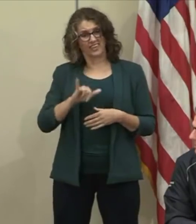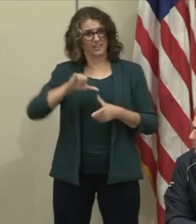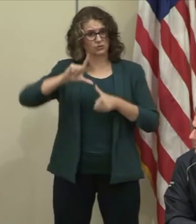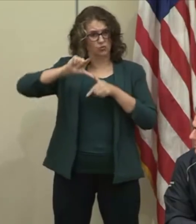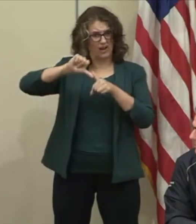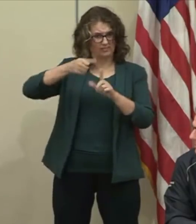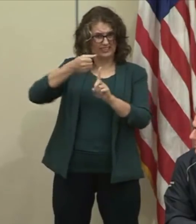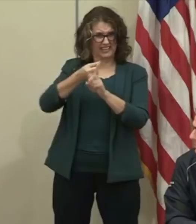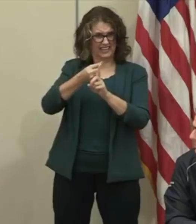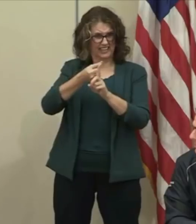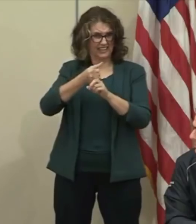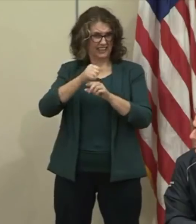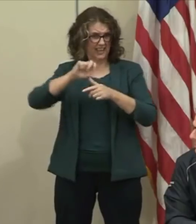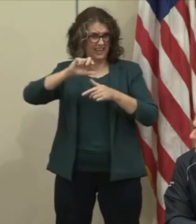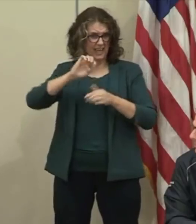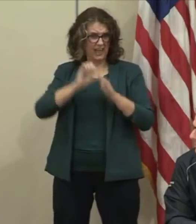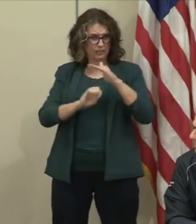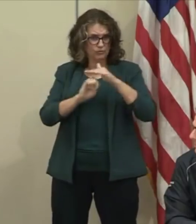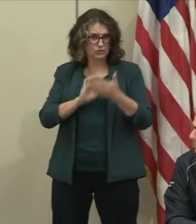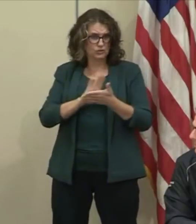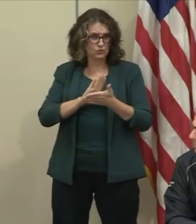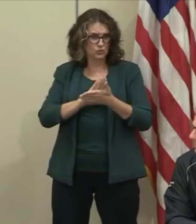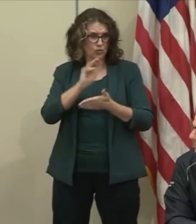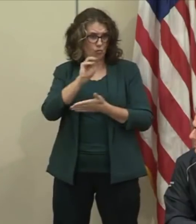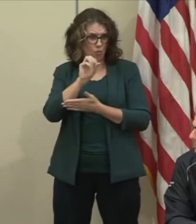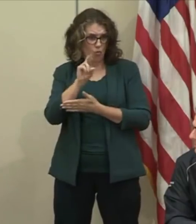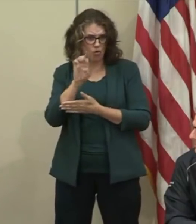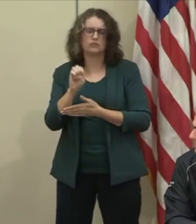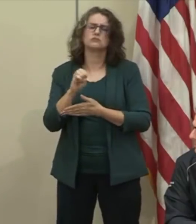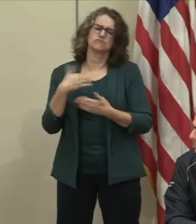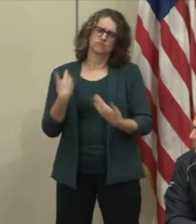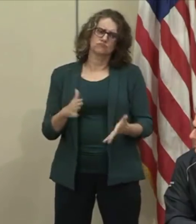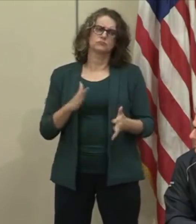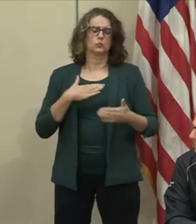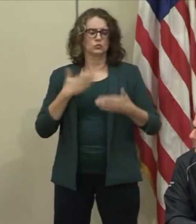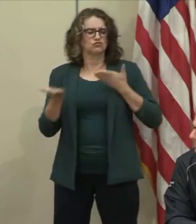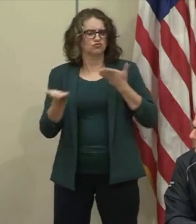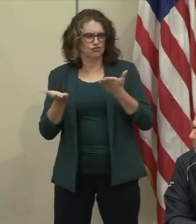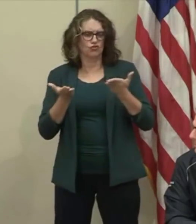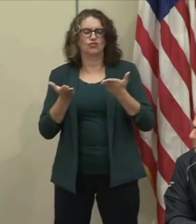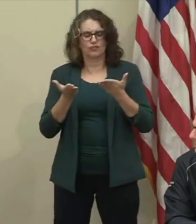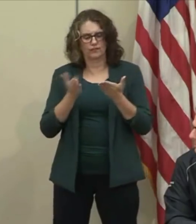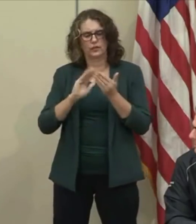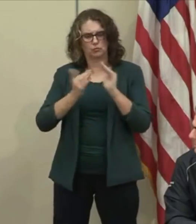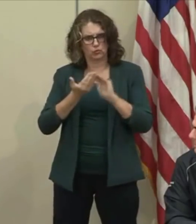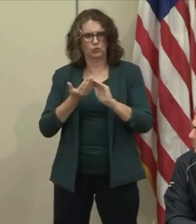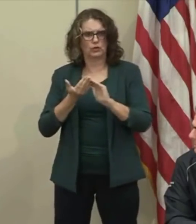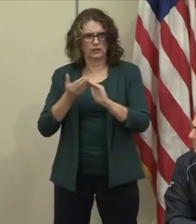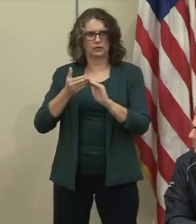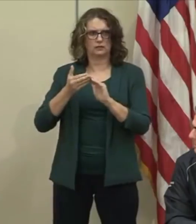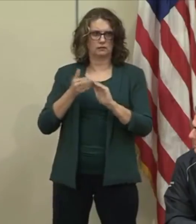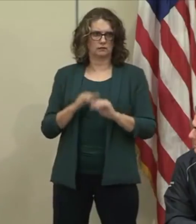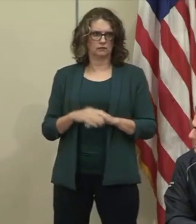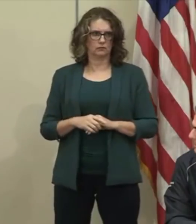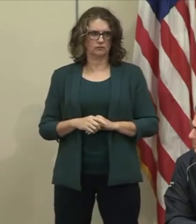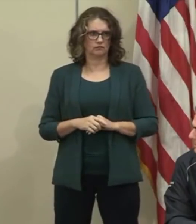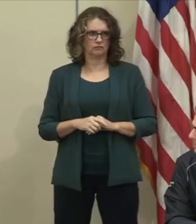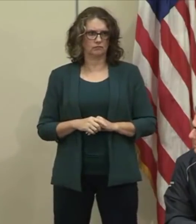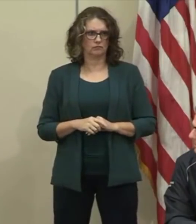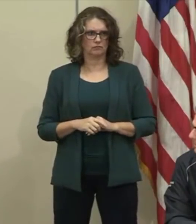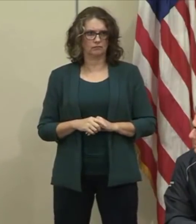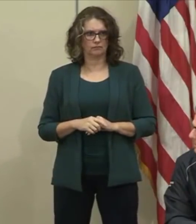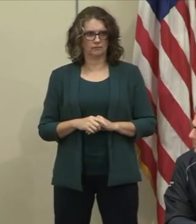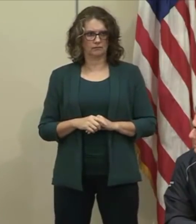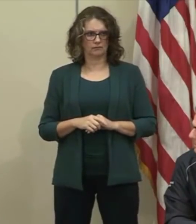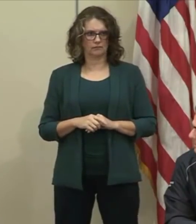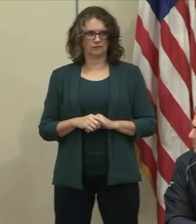to safeguard that community and serve that community. Less than a year ago, in 2019, the Oklahoma National Guard